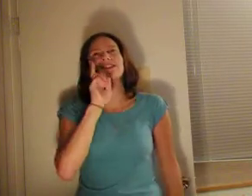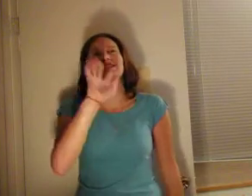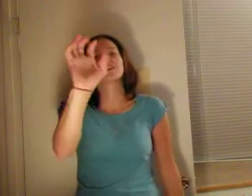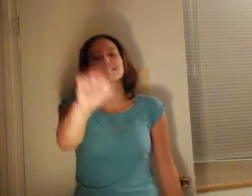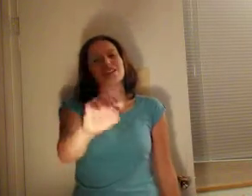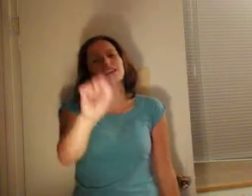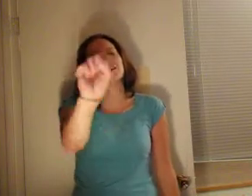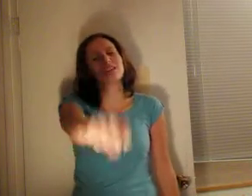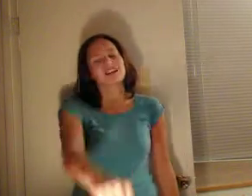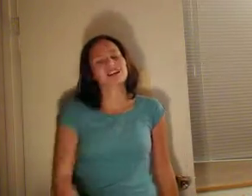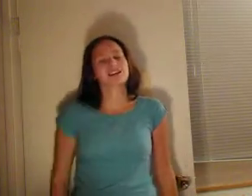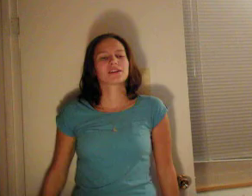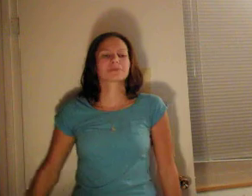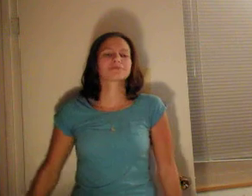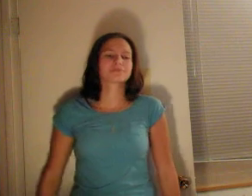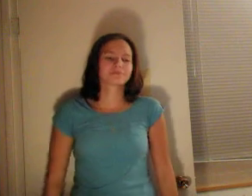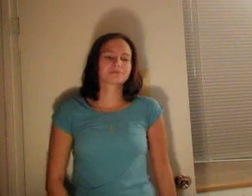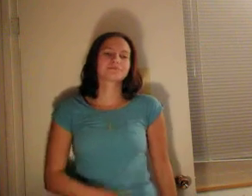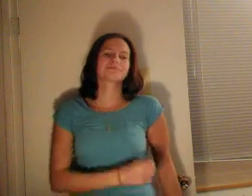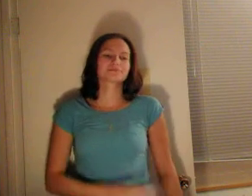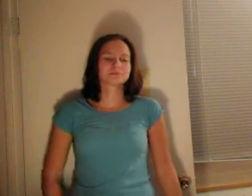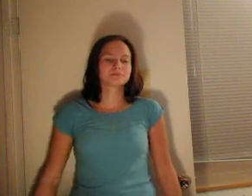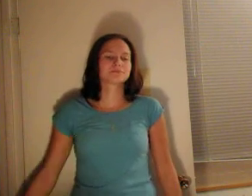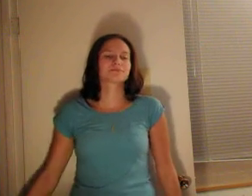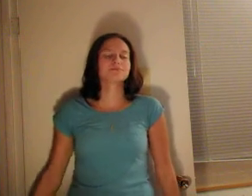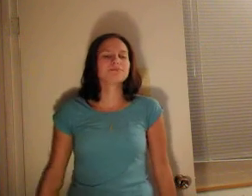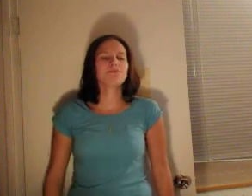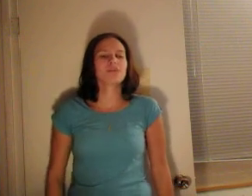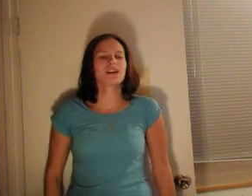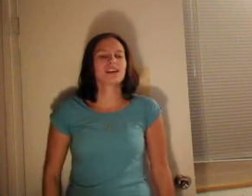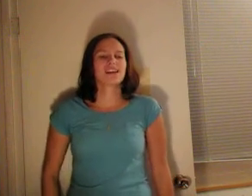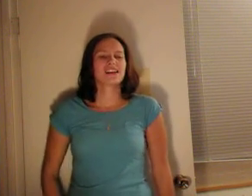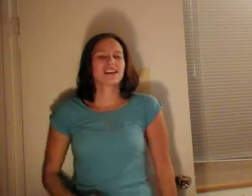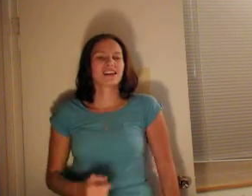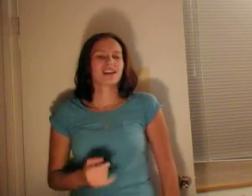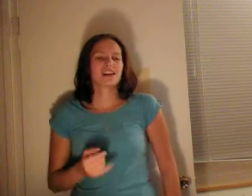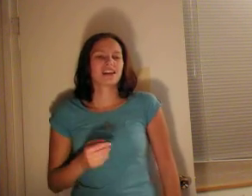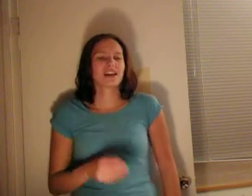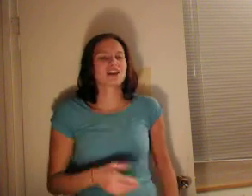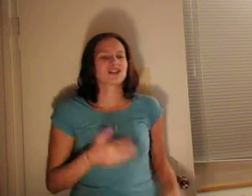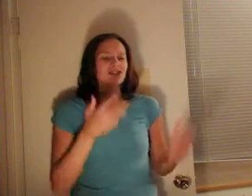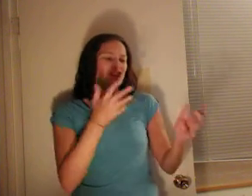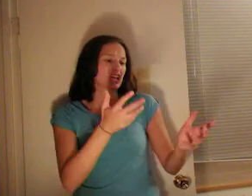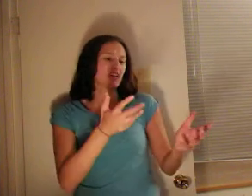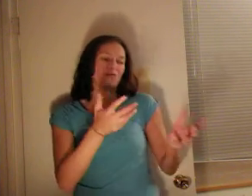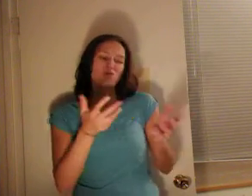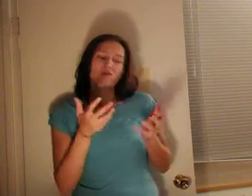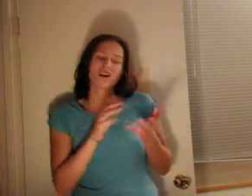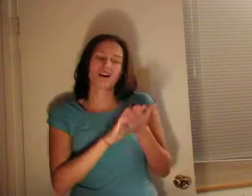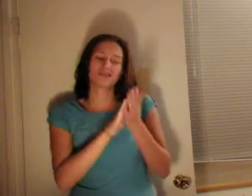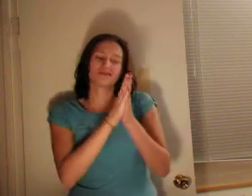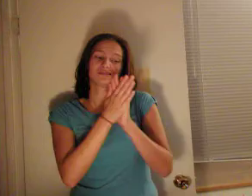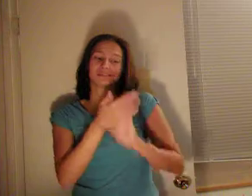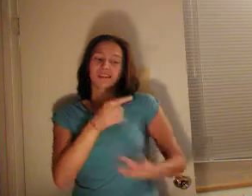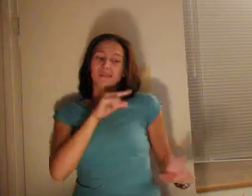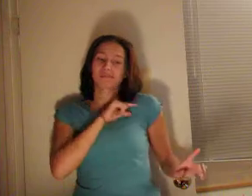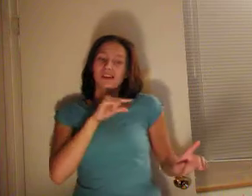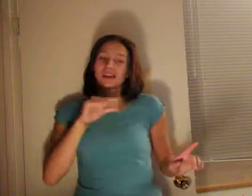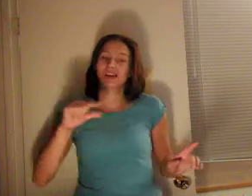Yeah, yeah, yeah, yeah, yeah Well, she wants to be